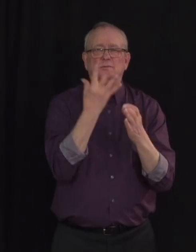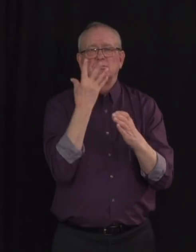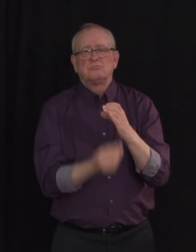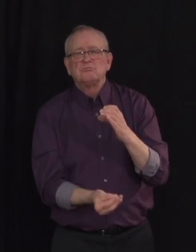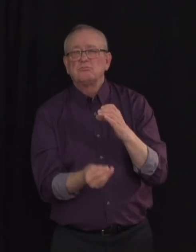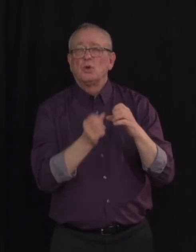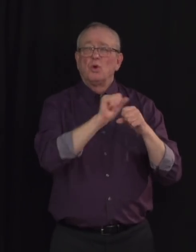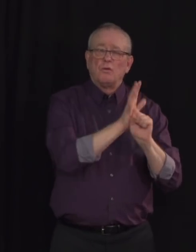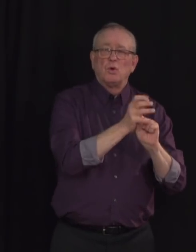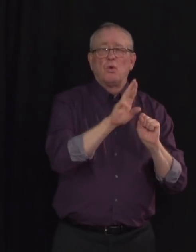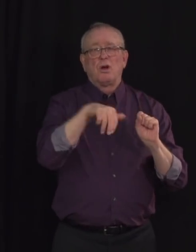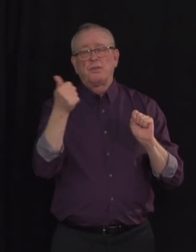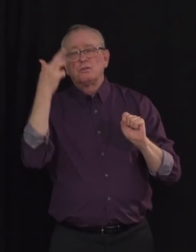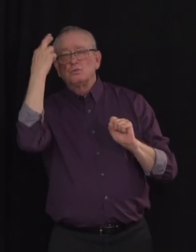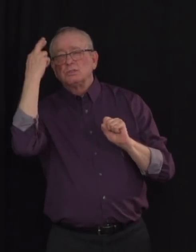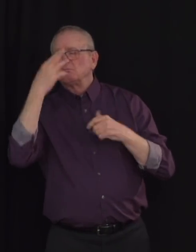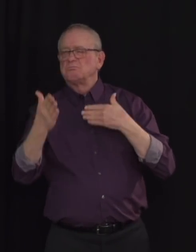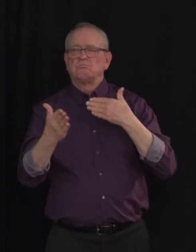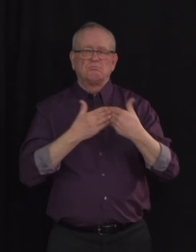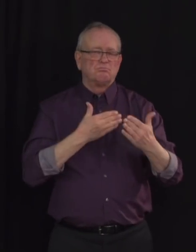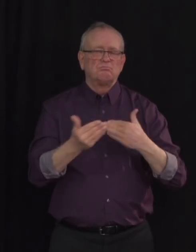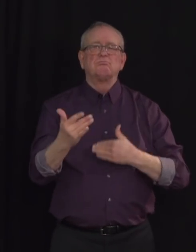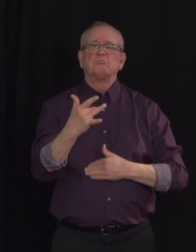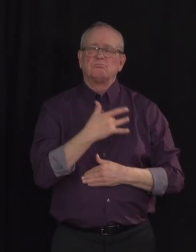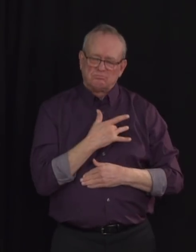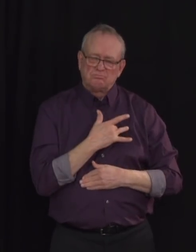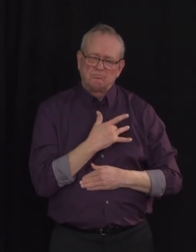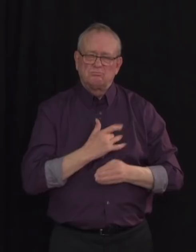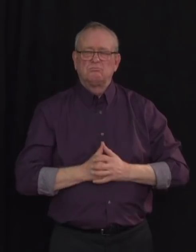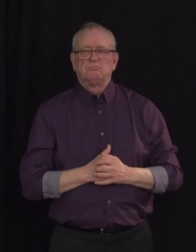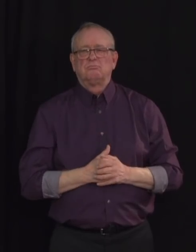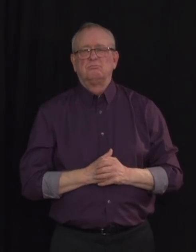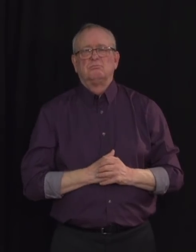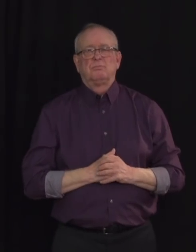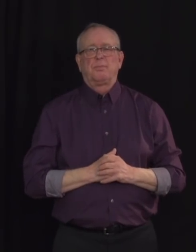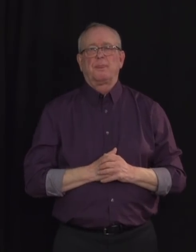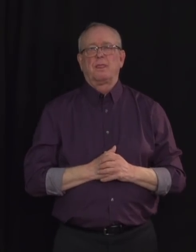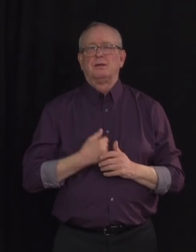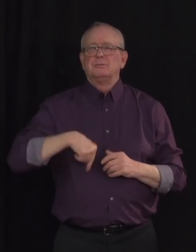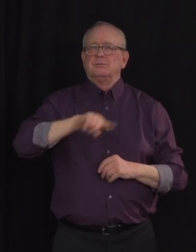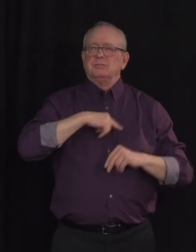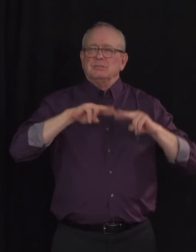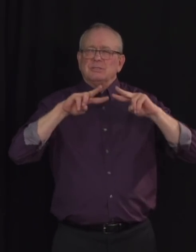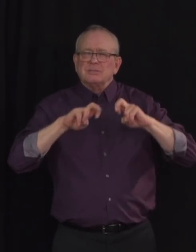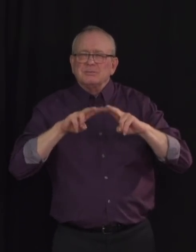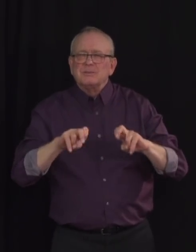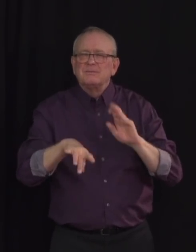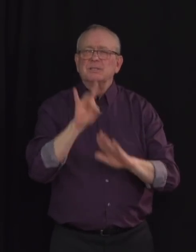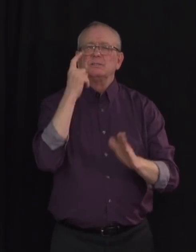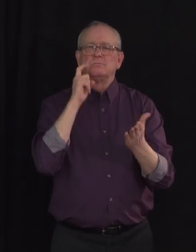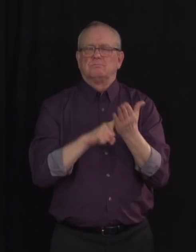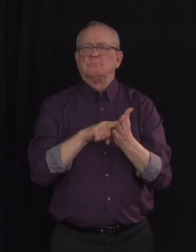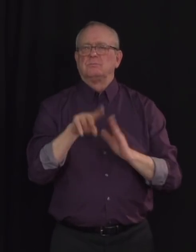We continue to monitor closely for variants and to limit COVID-19's spread in Alberta. I know that many have